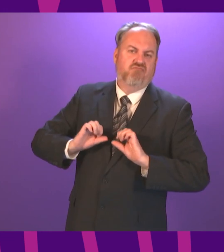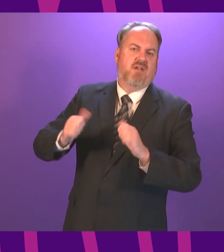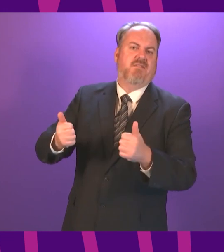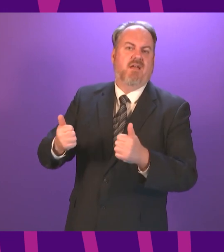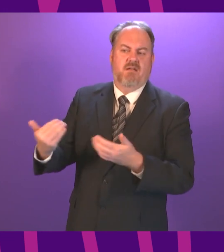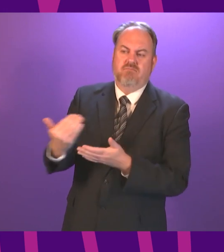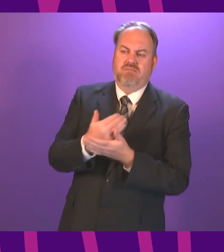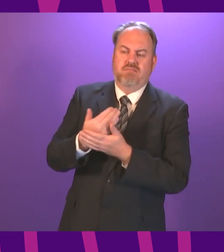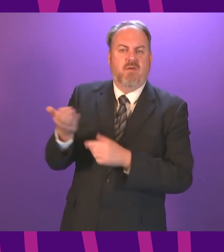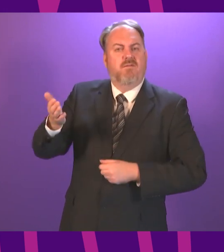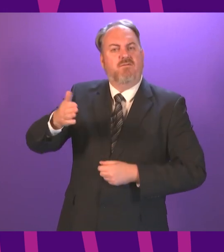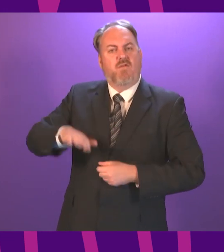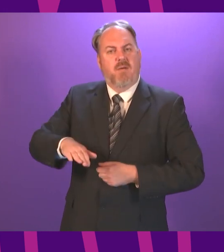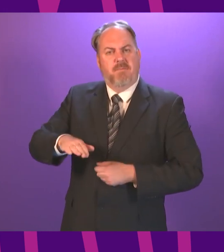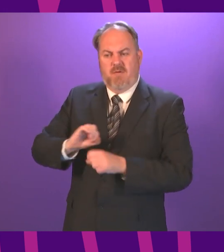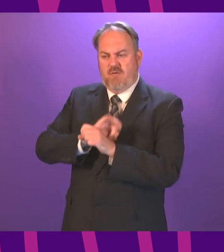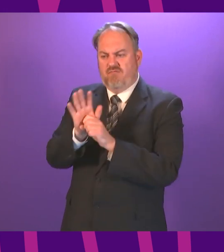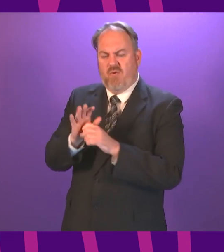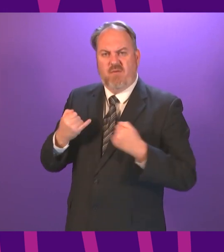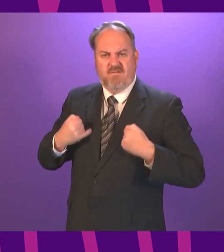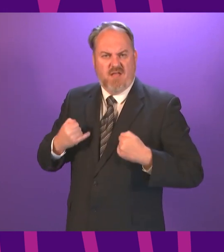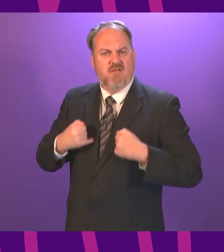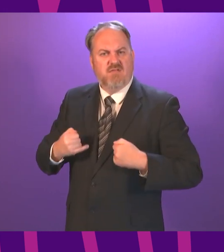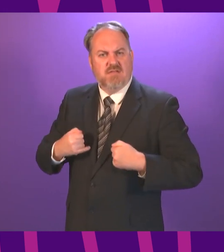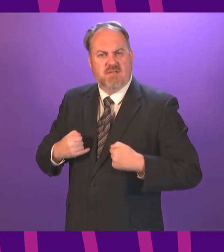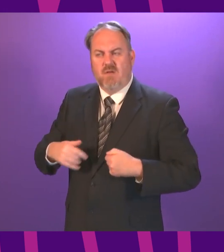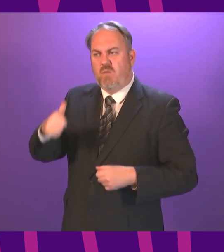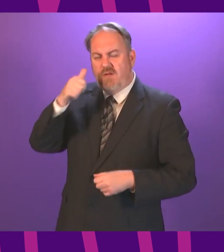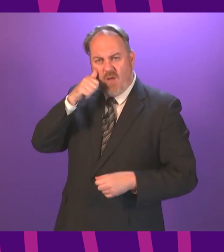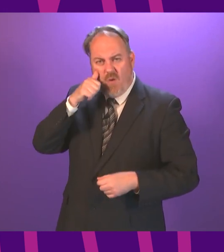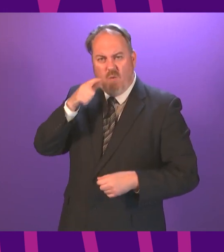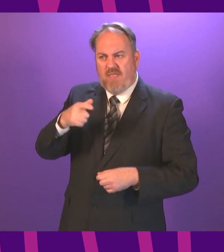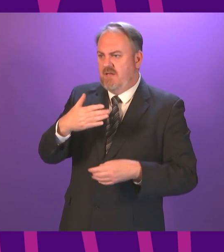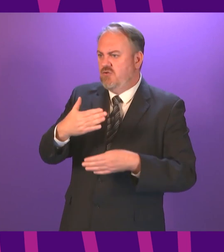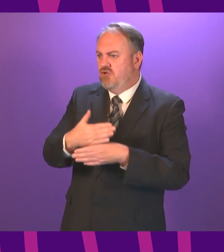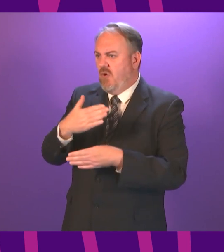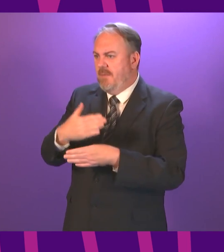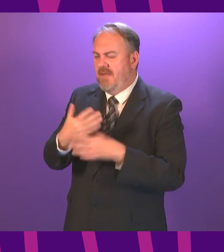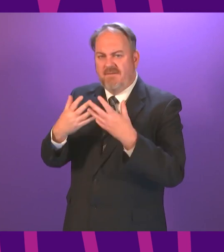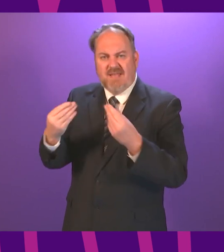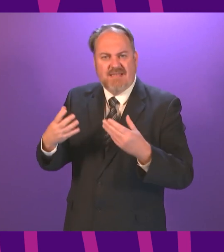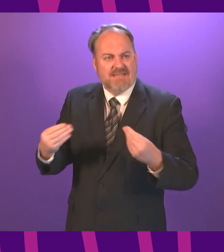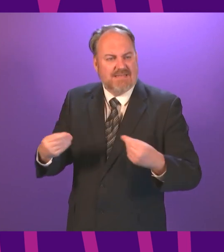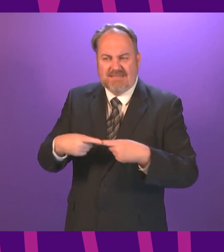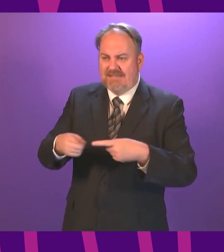re-train in the changing job markets, but with the sector deficit apparently set to rise even